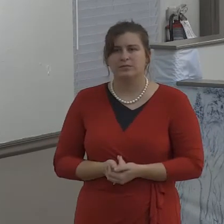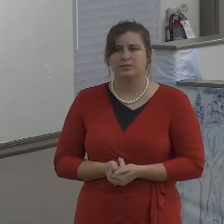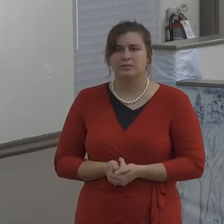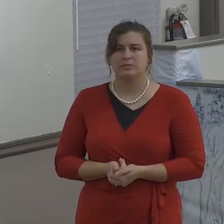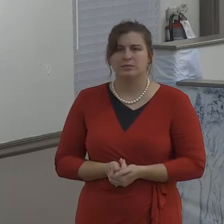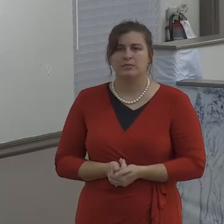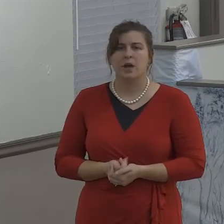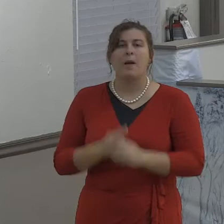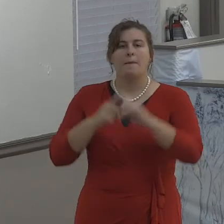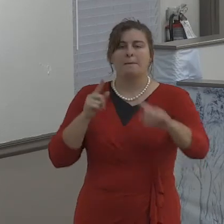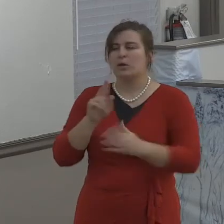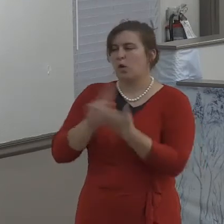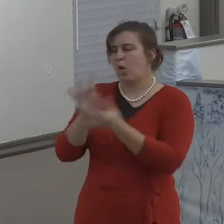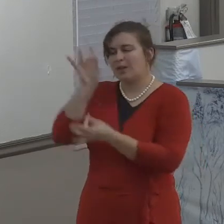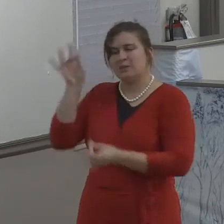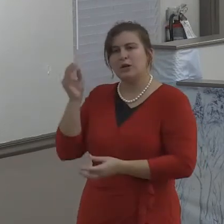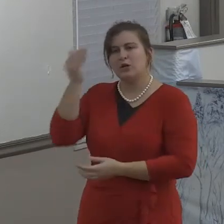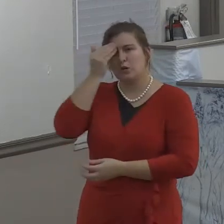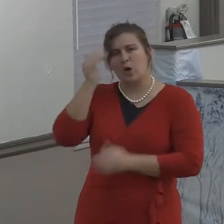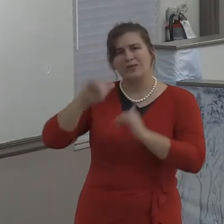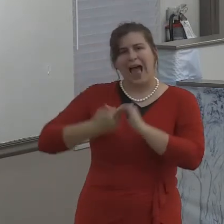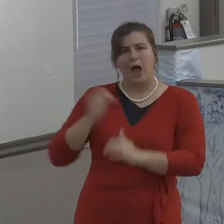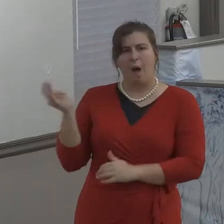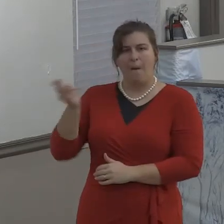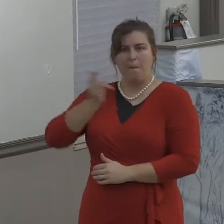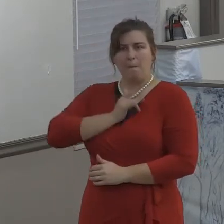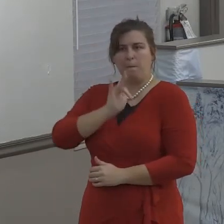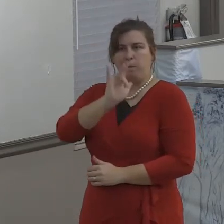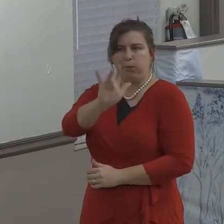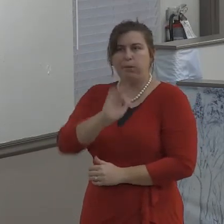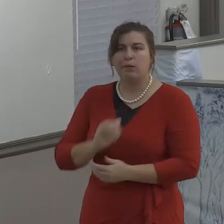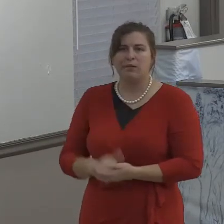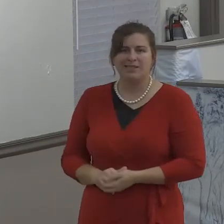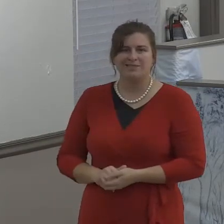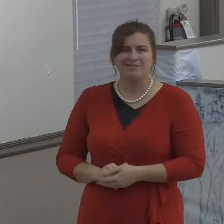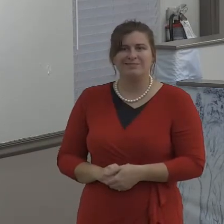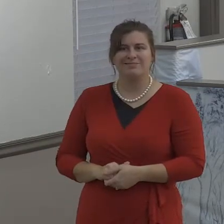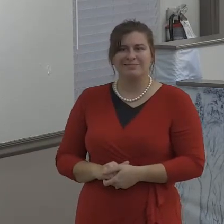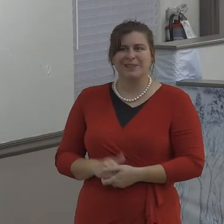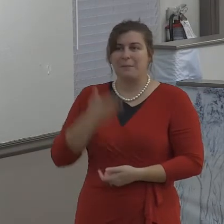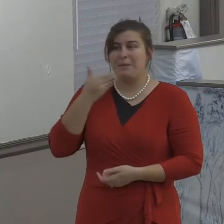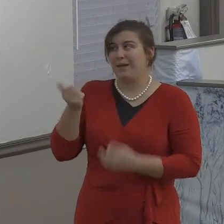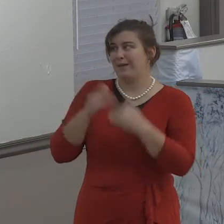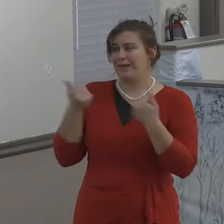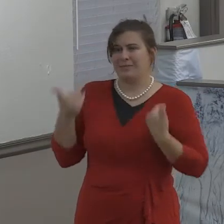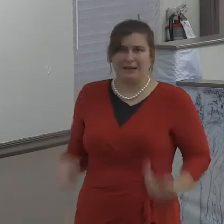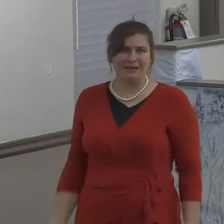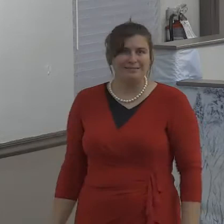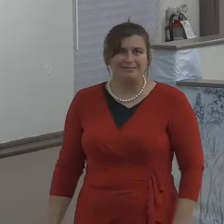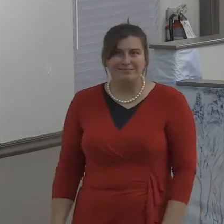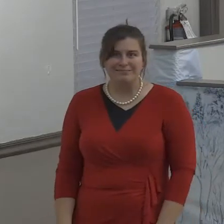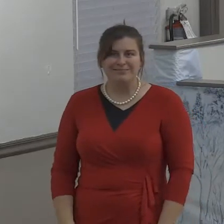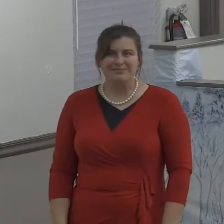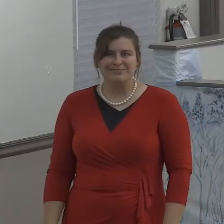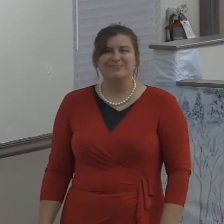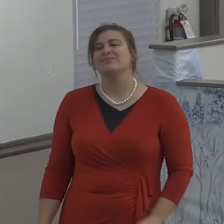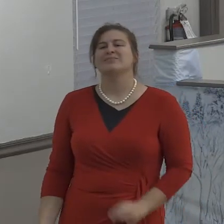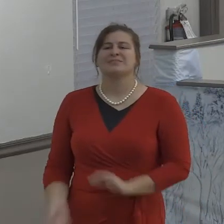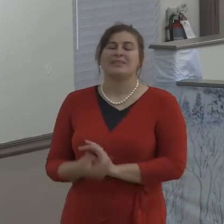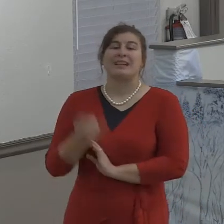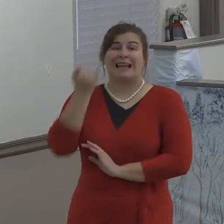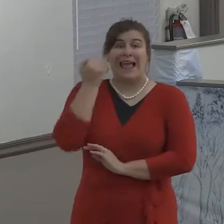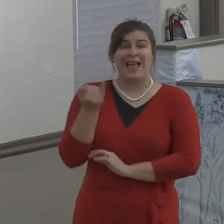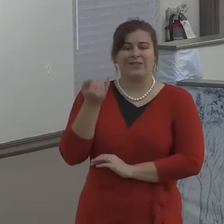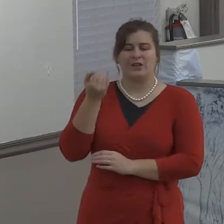And, you know, that is an awesome thing. You know, I, I, I, I, I have to